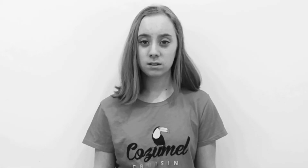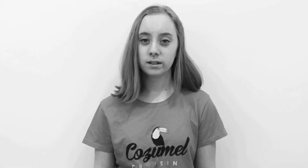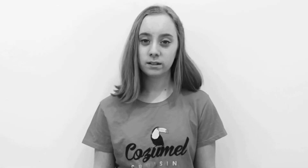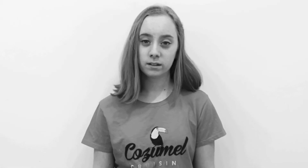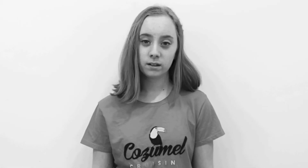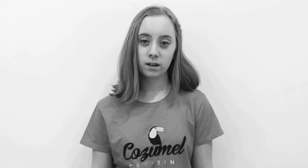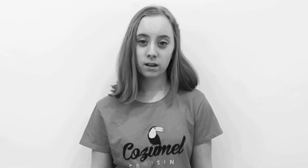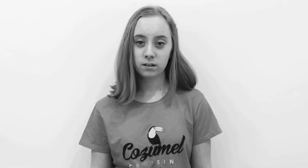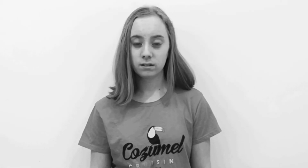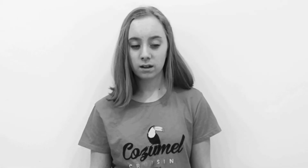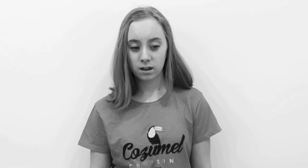DNA